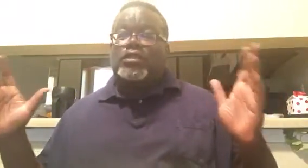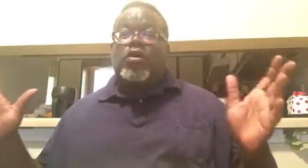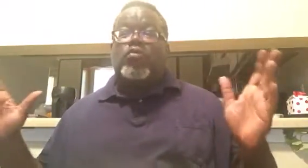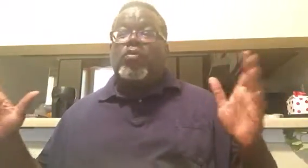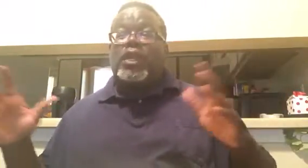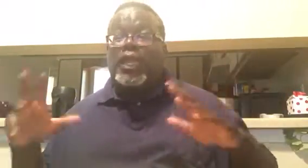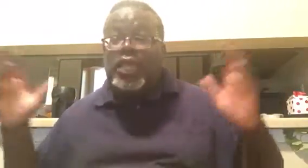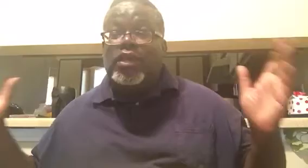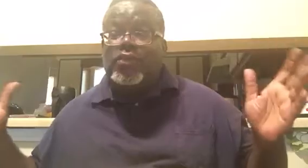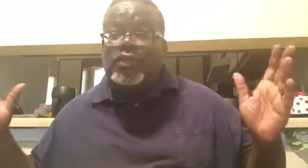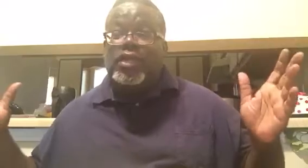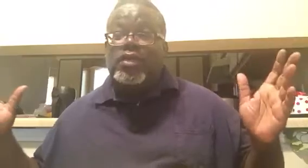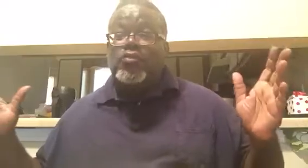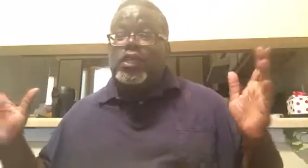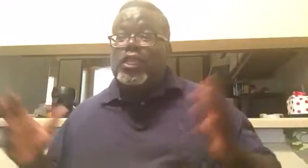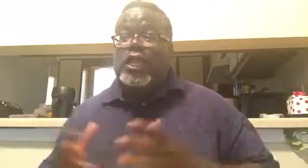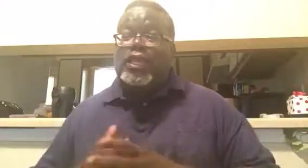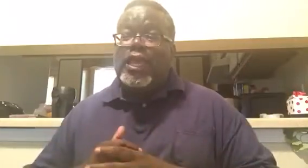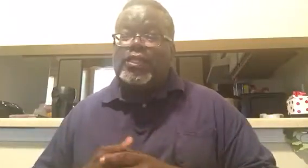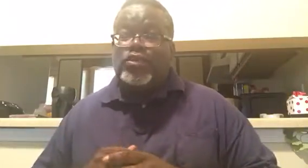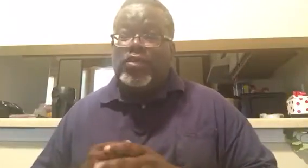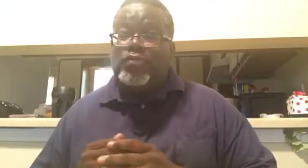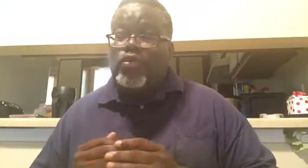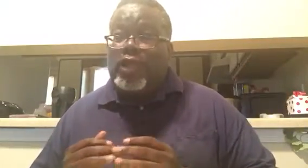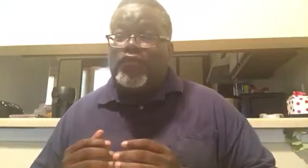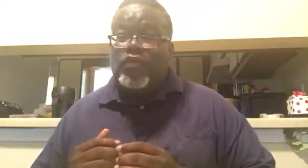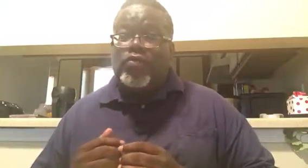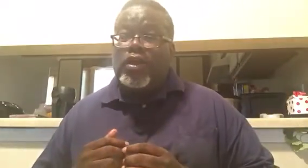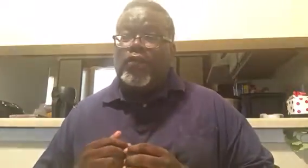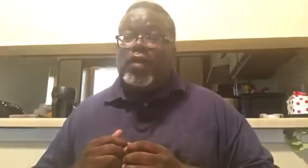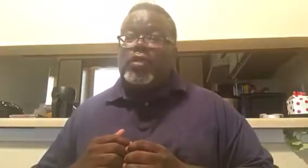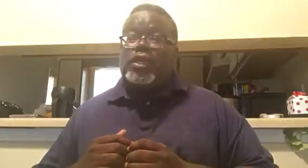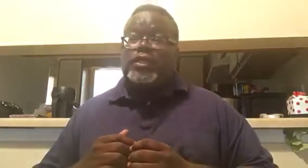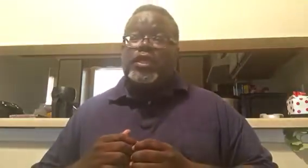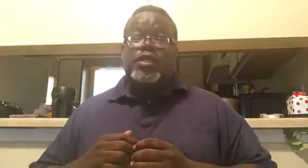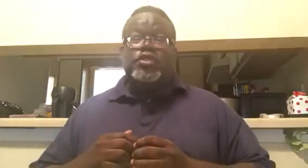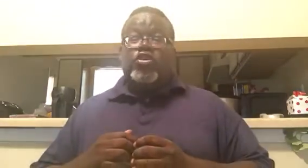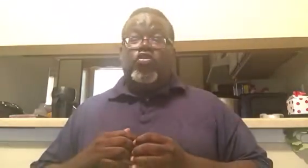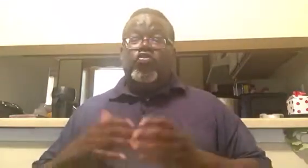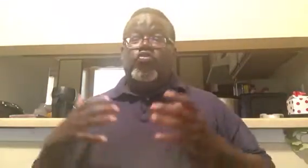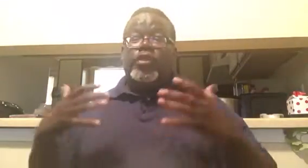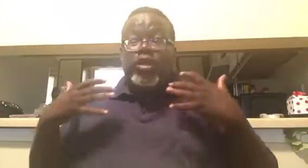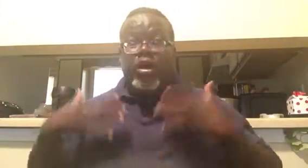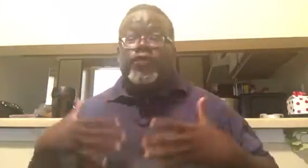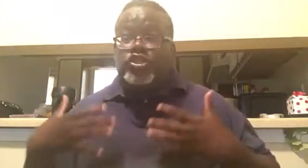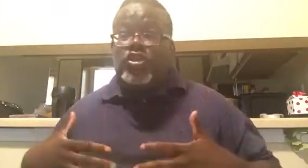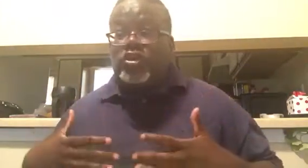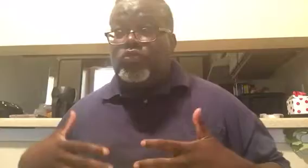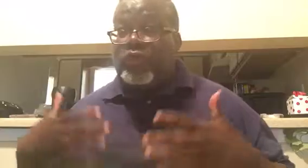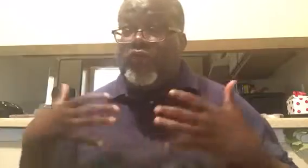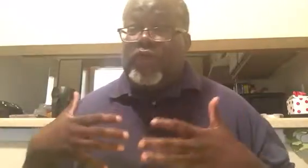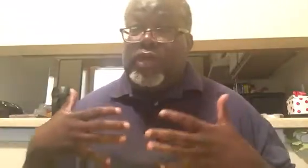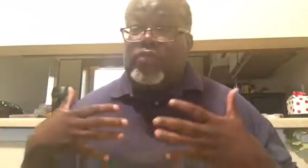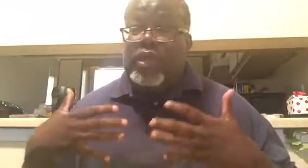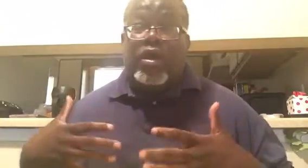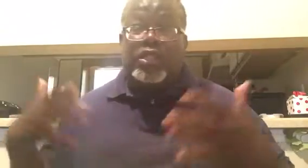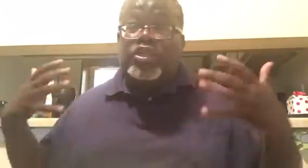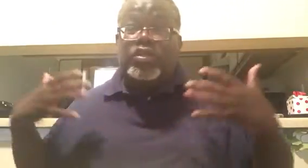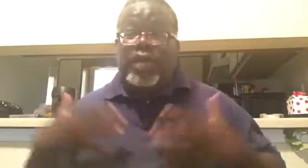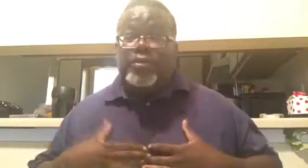saw a woman healed when he laid hands on and prayed for in one of our meetings. So we are the church. We, we, we are the church. I'm